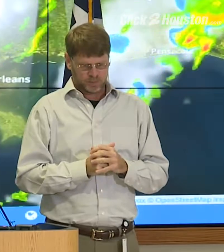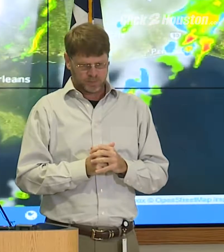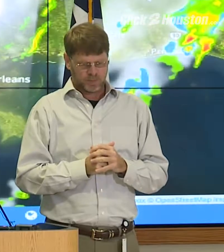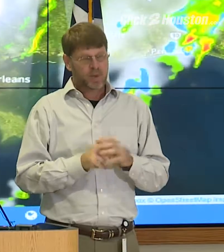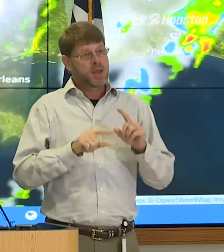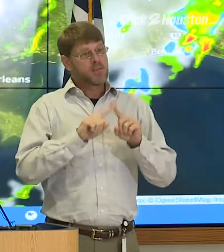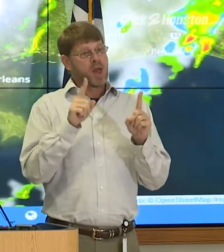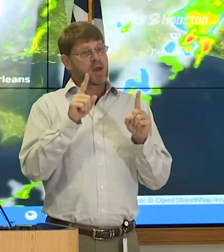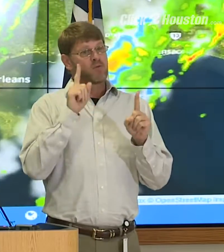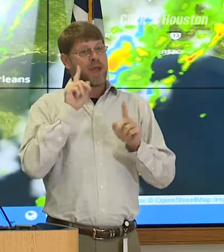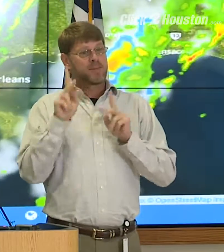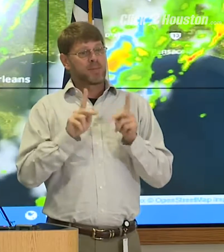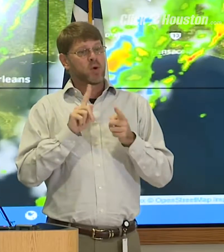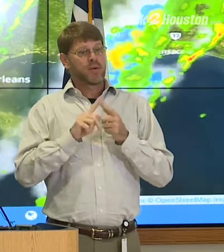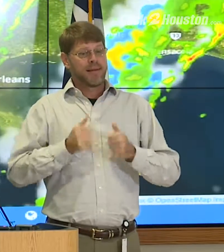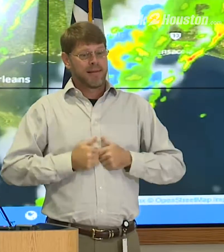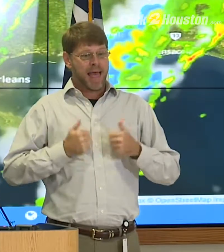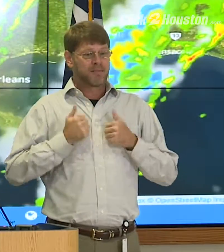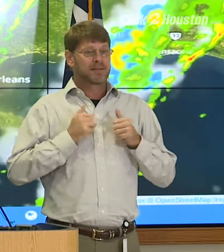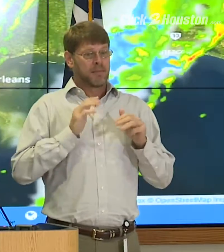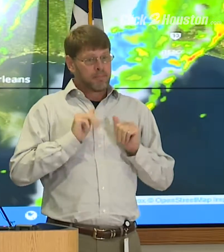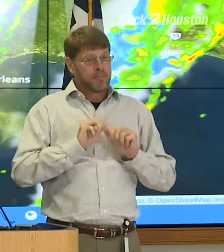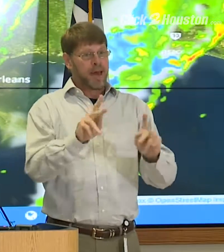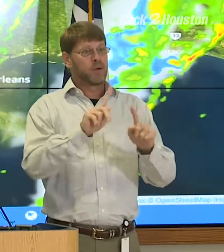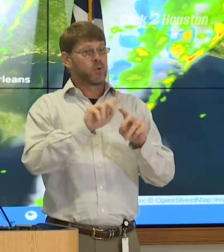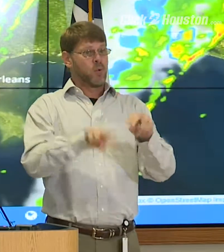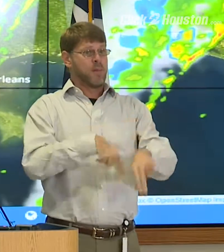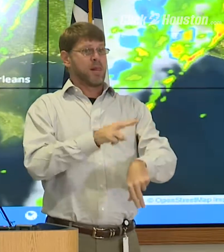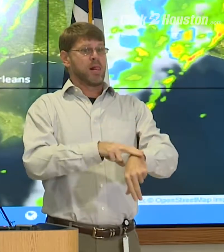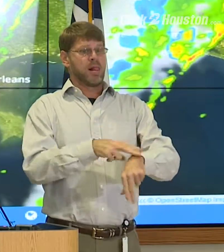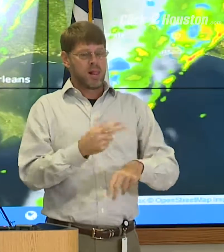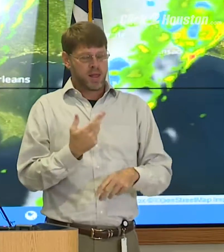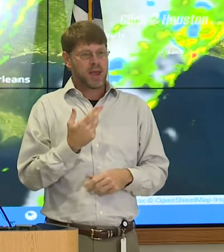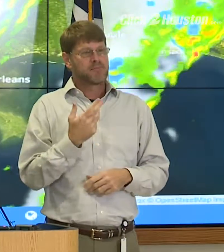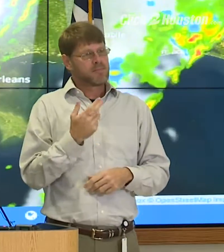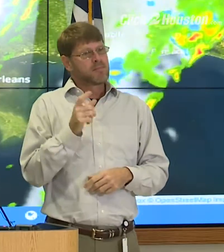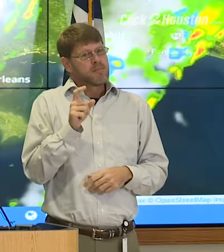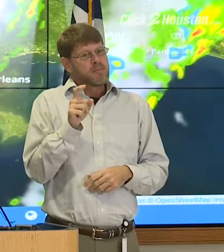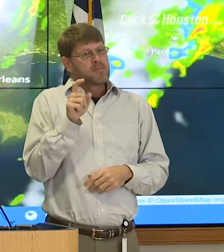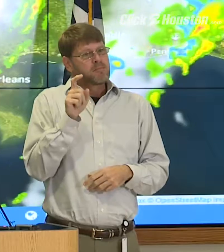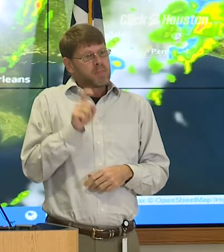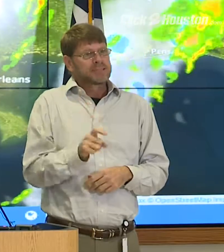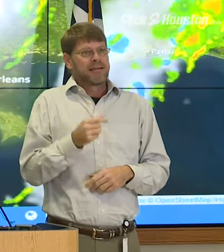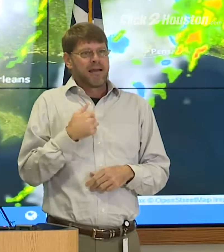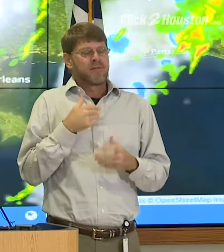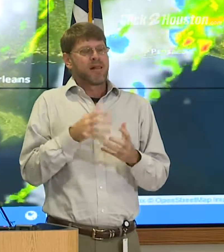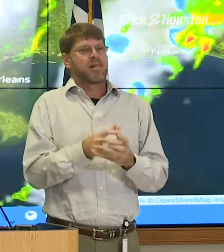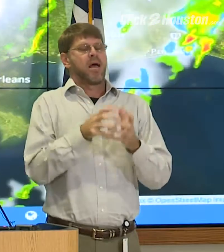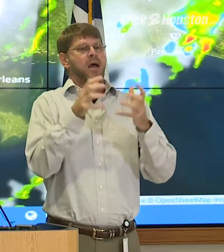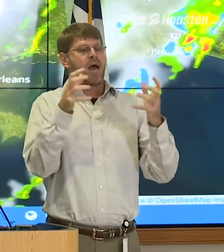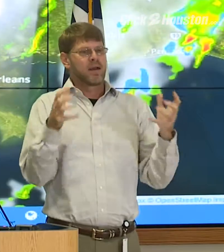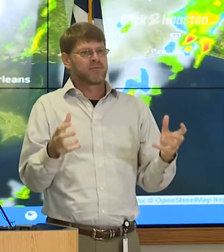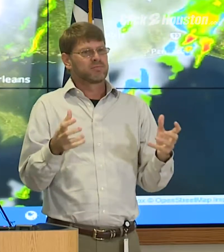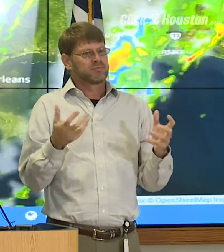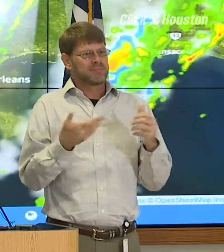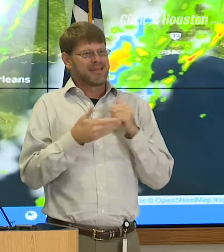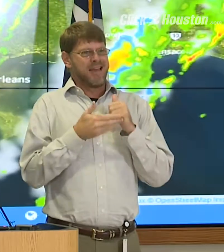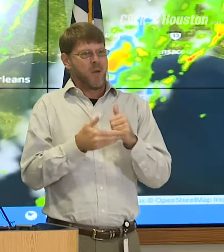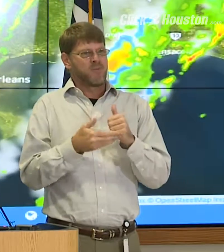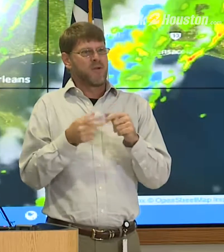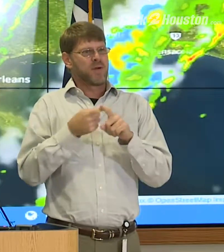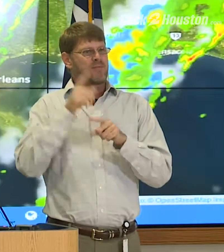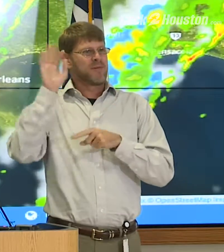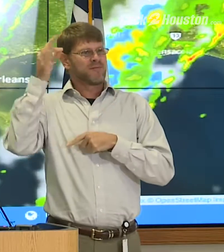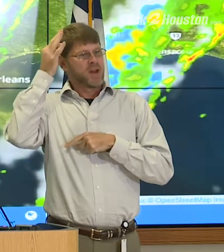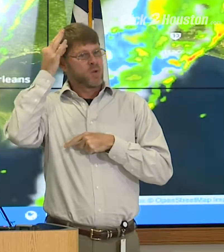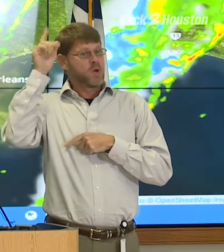In order for people to get their lives back together, there's got to be a great deal of help coming from